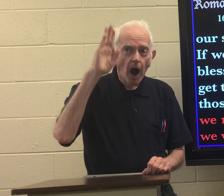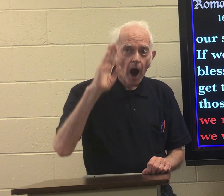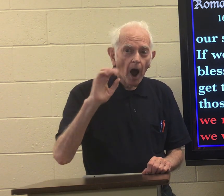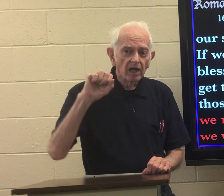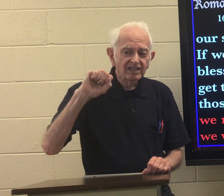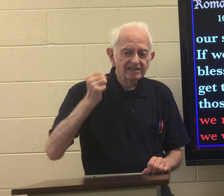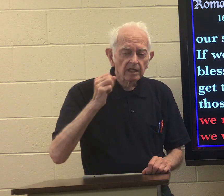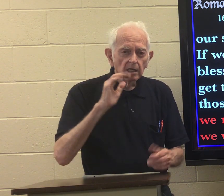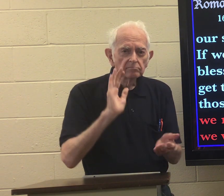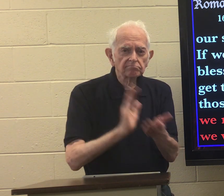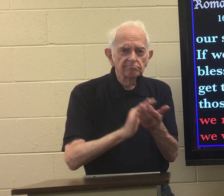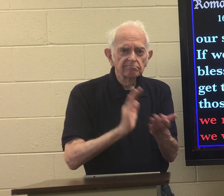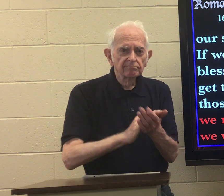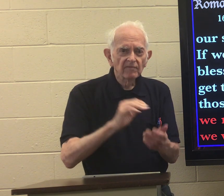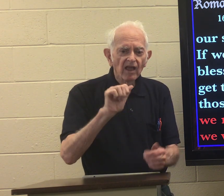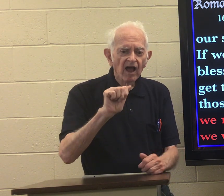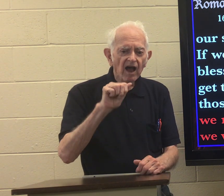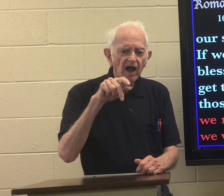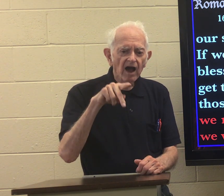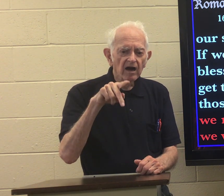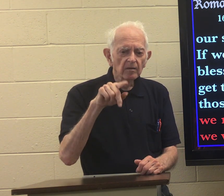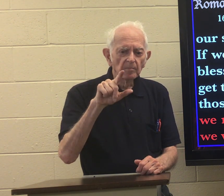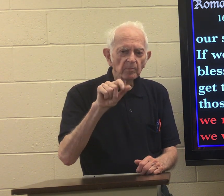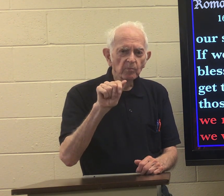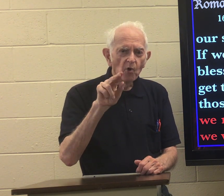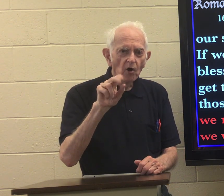what's important is God's applause